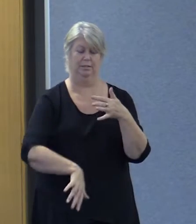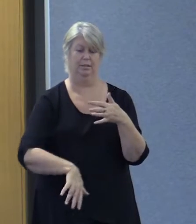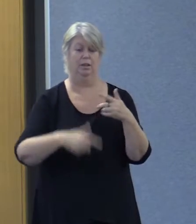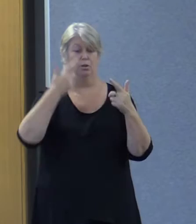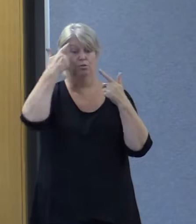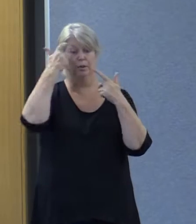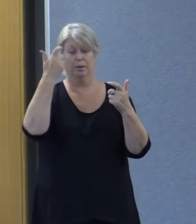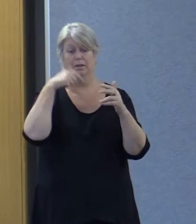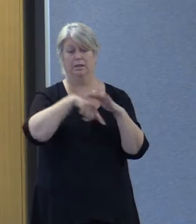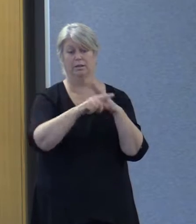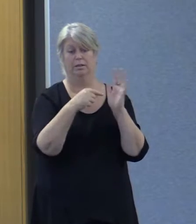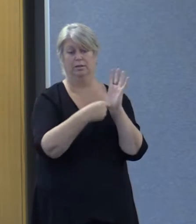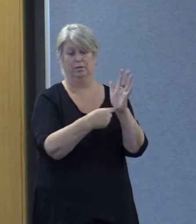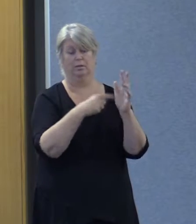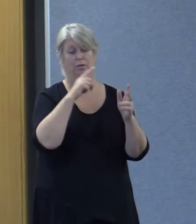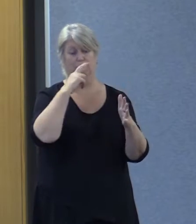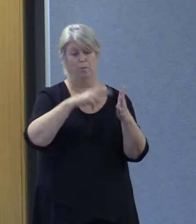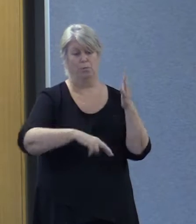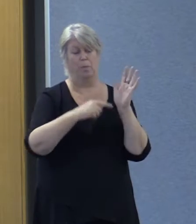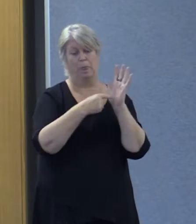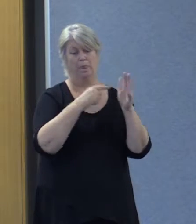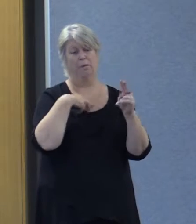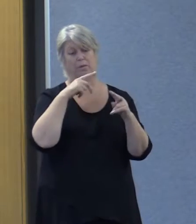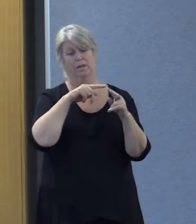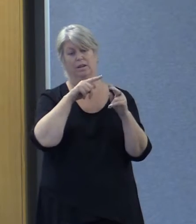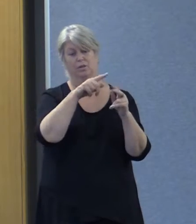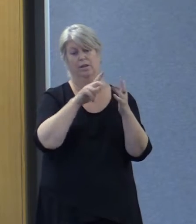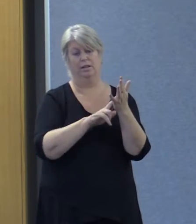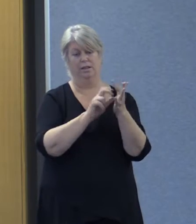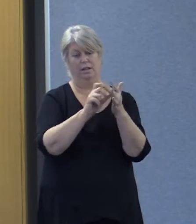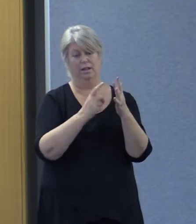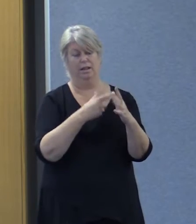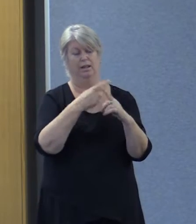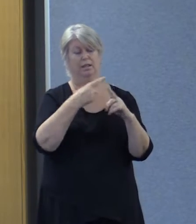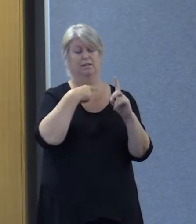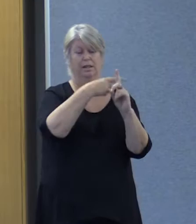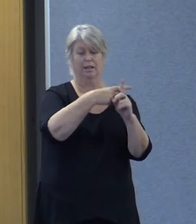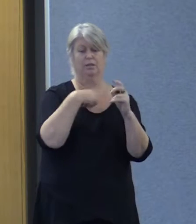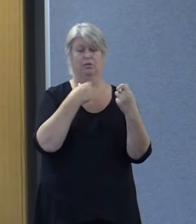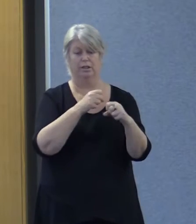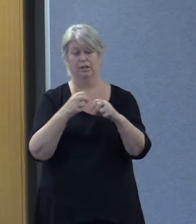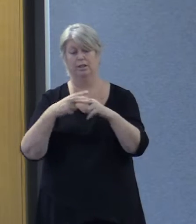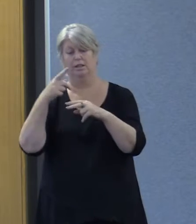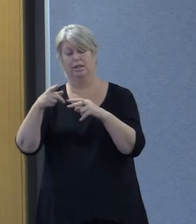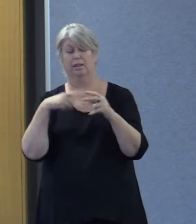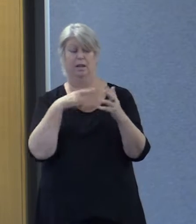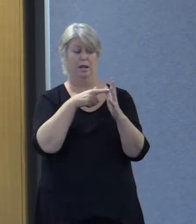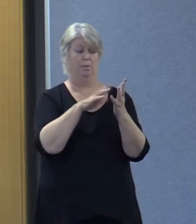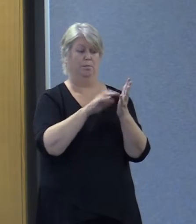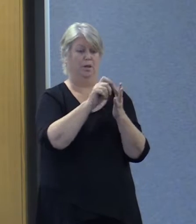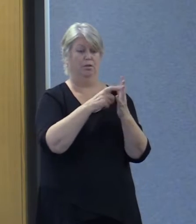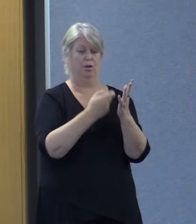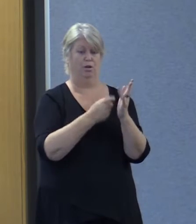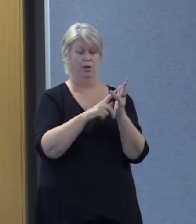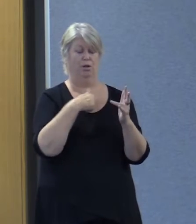Recommendations in the report are largely aimed at the NDIS. Recommendations priorities for targeted strategies and actions that Amparo believes needs to